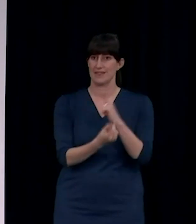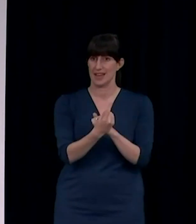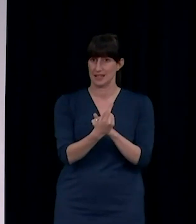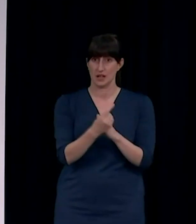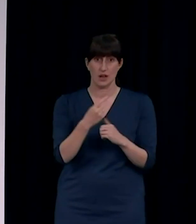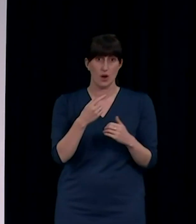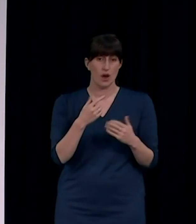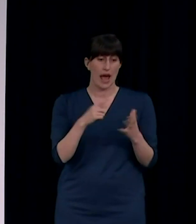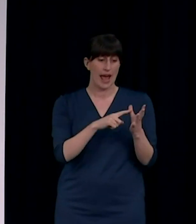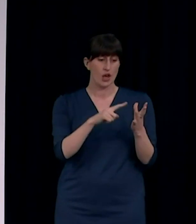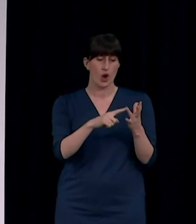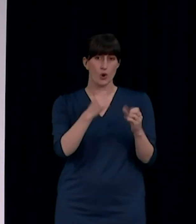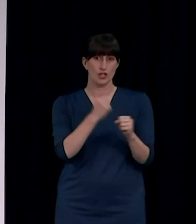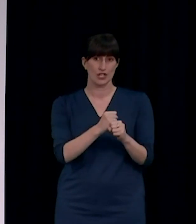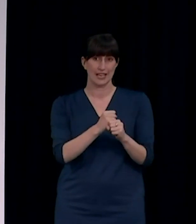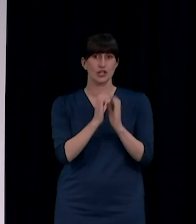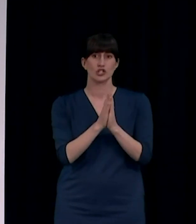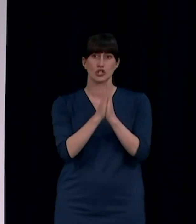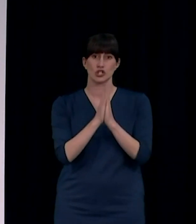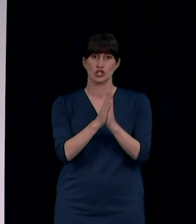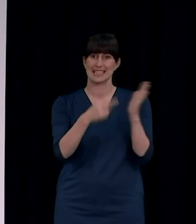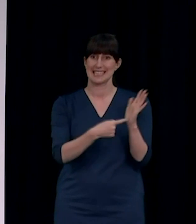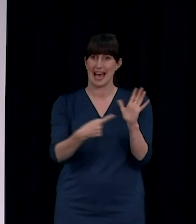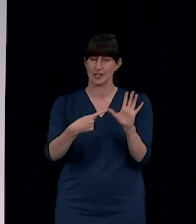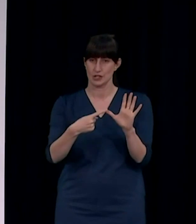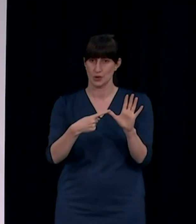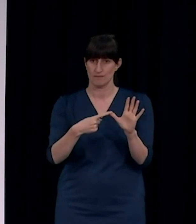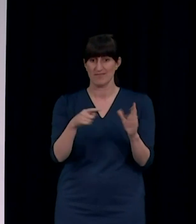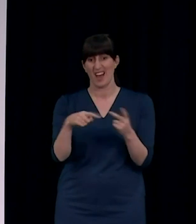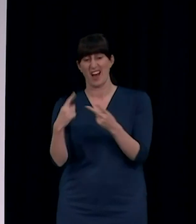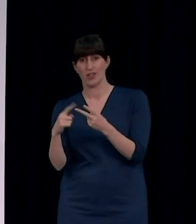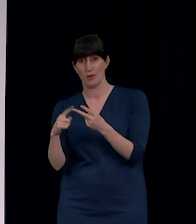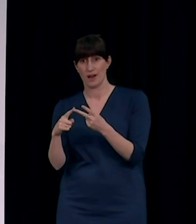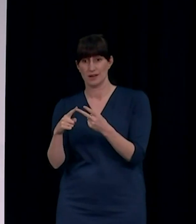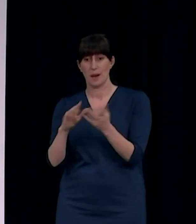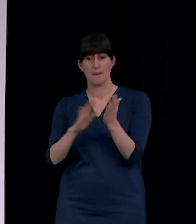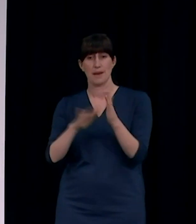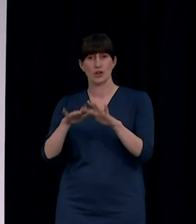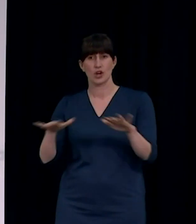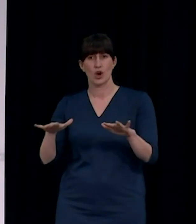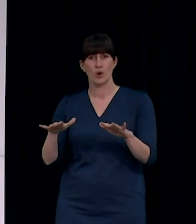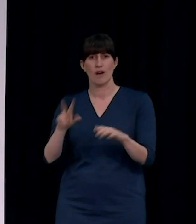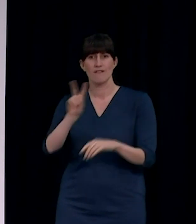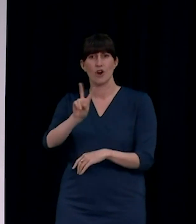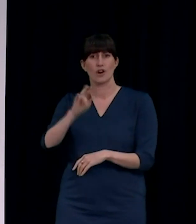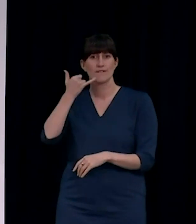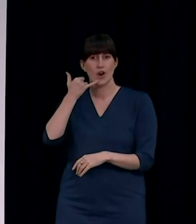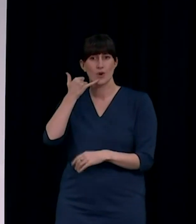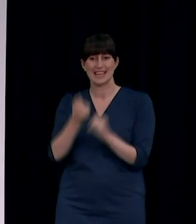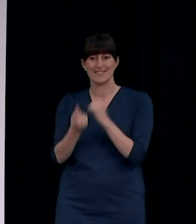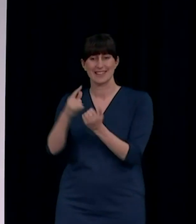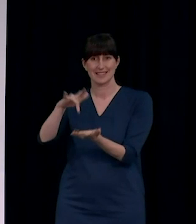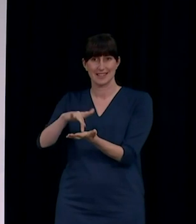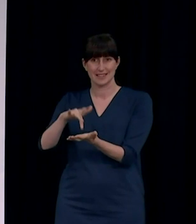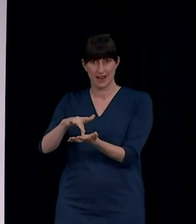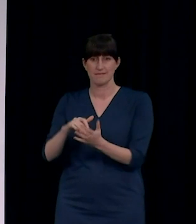tomorrow at the Assembly of God Church in Teatutu, and another at the Vodavone Events Centre in Manukau across the weekend. We can't afford